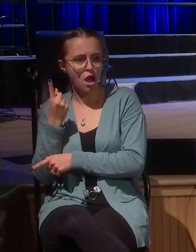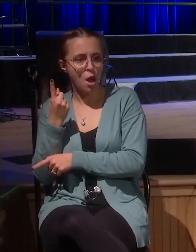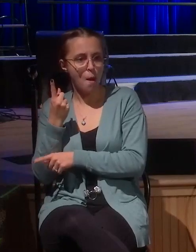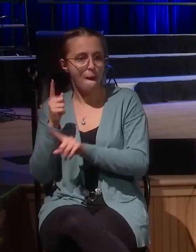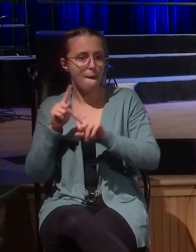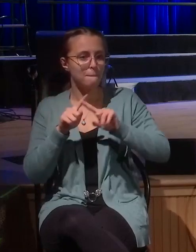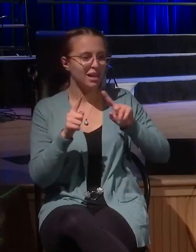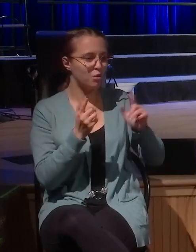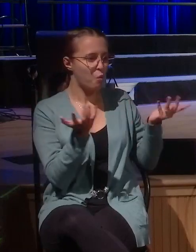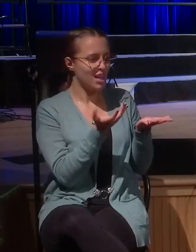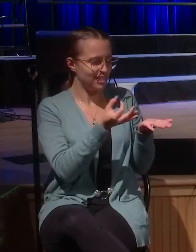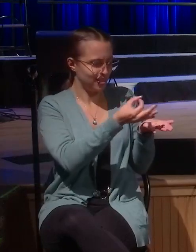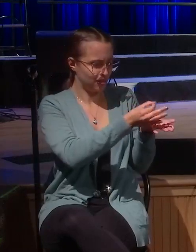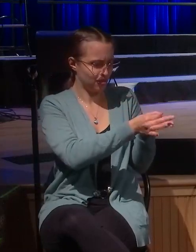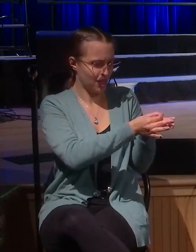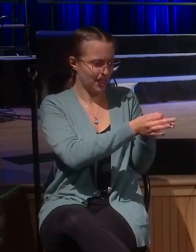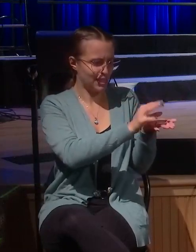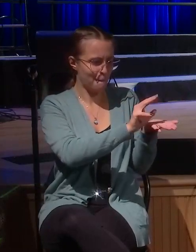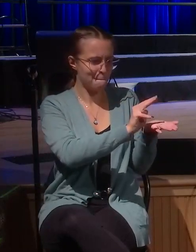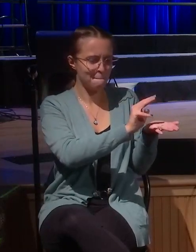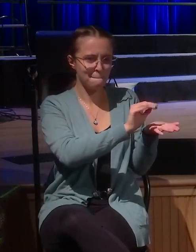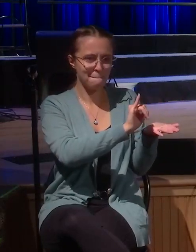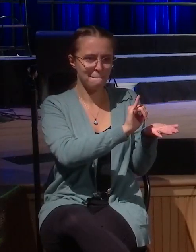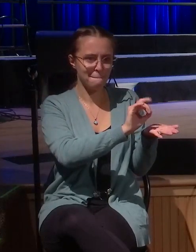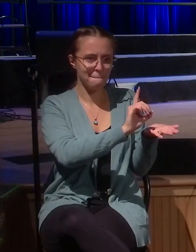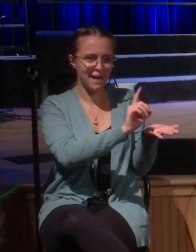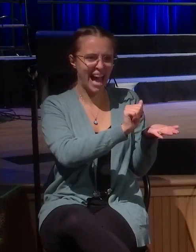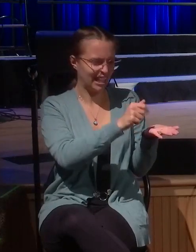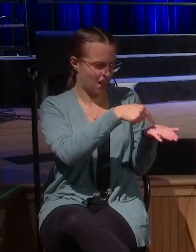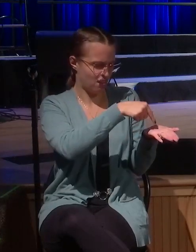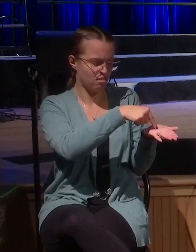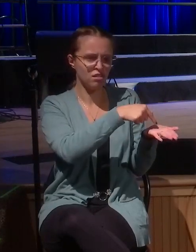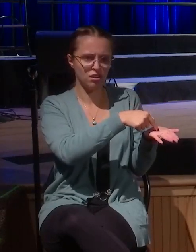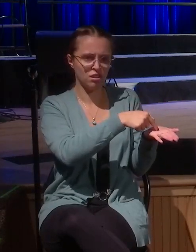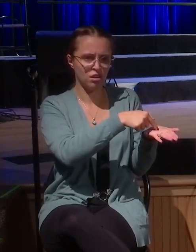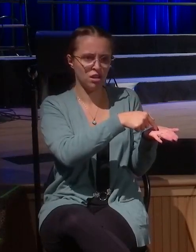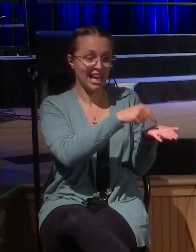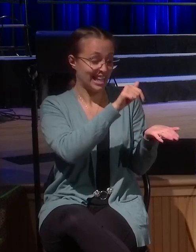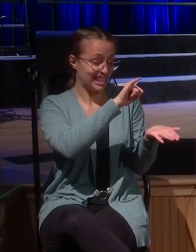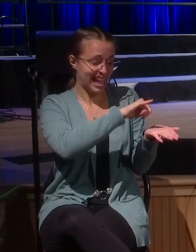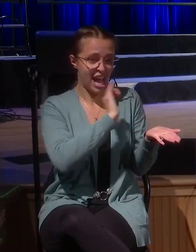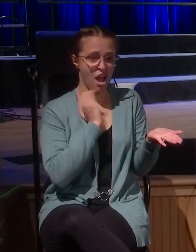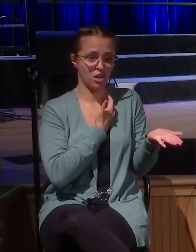thing supposed to be? This mina? What is it for us? Is it our salvation? Certainly not.